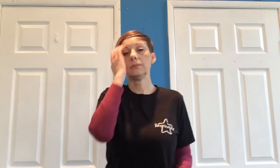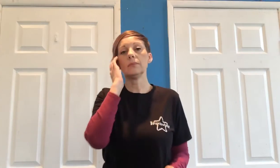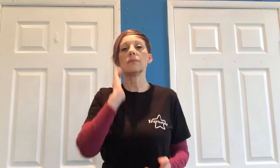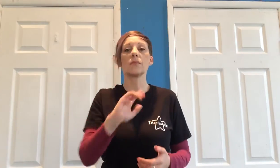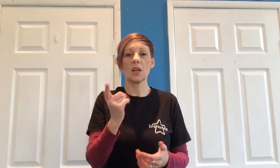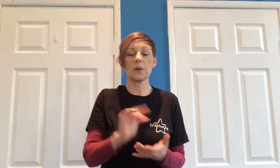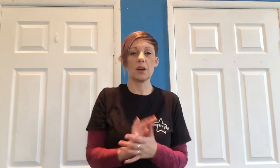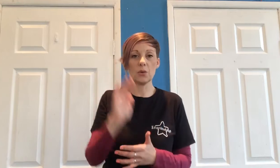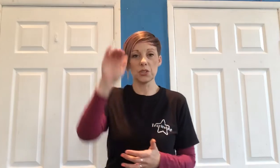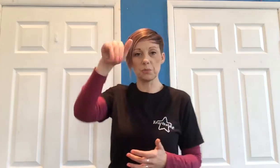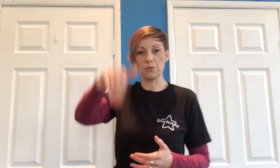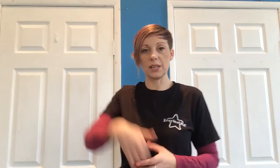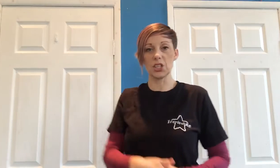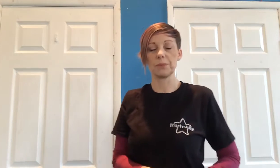Here we go, onto the bridge.